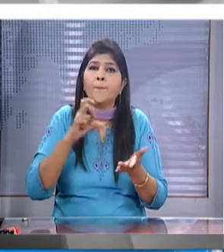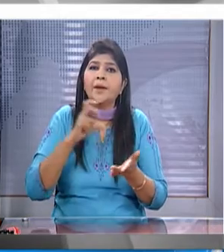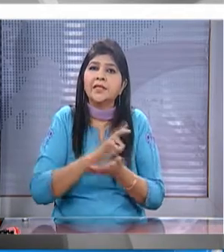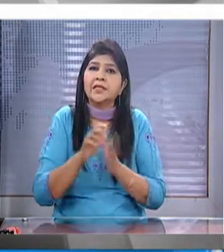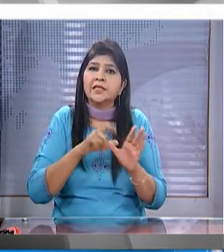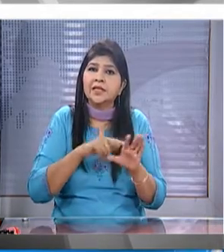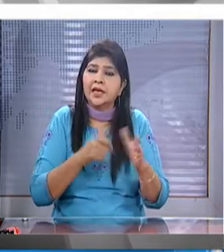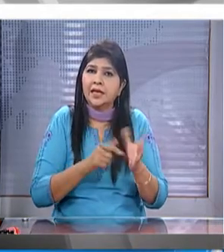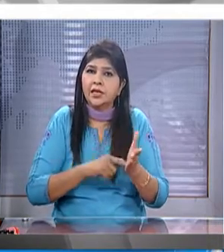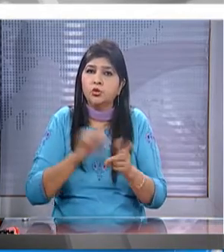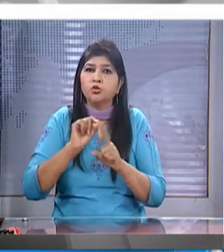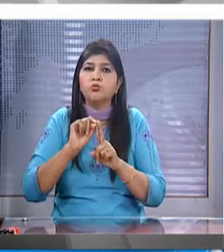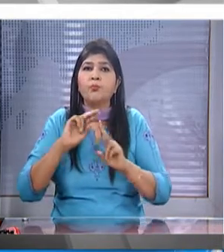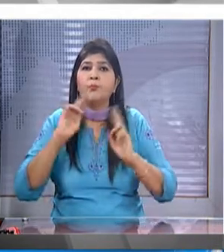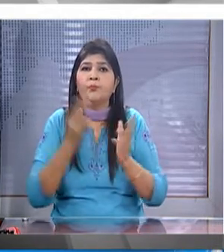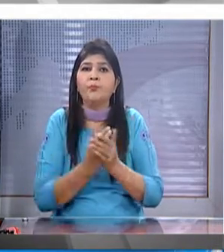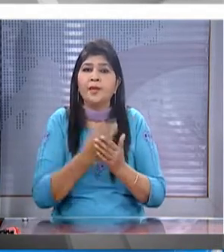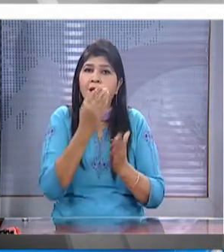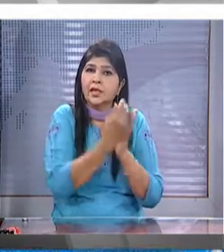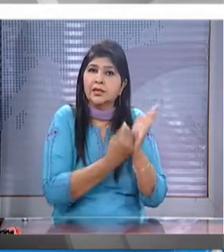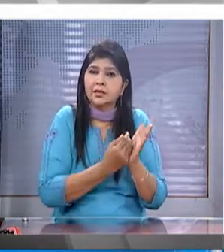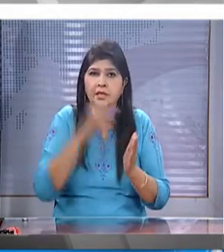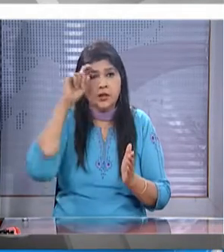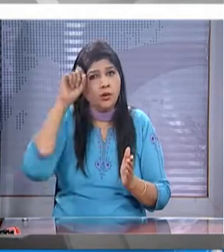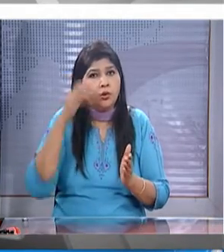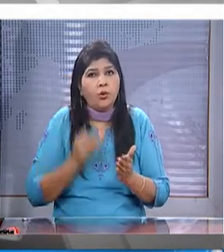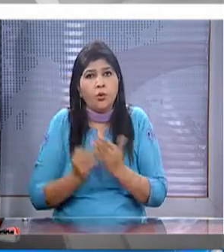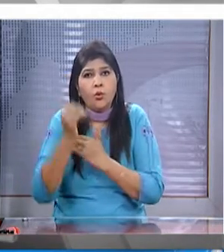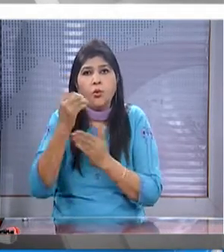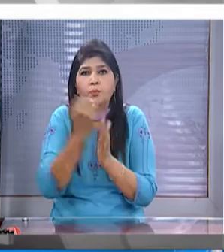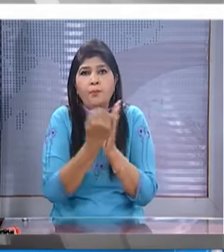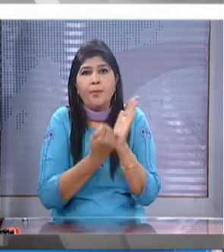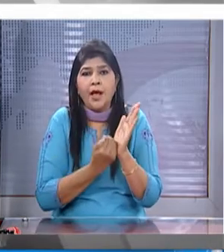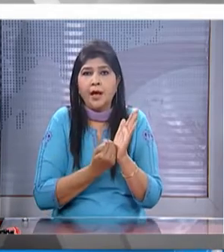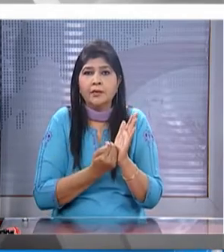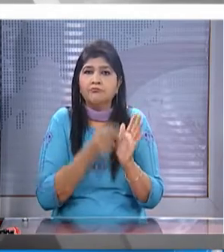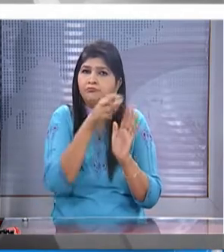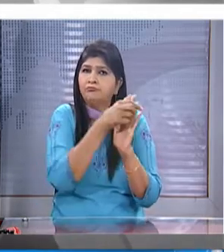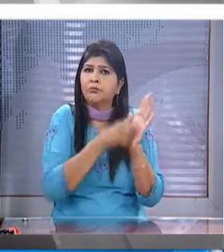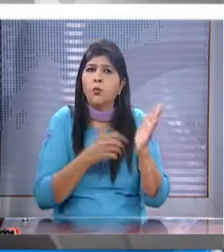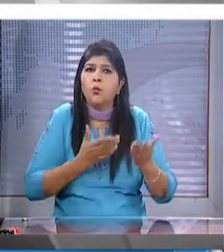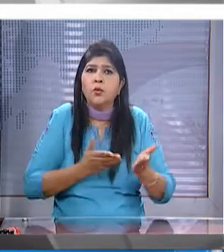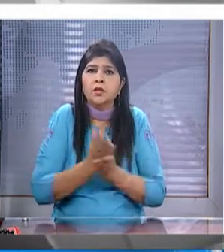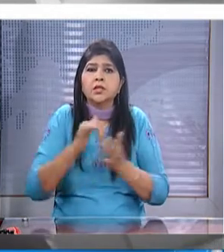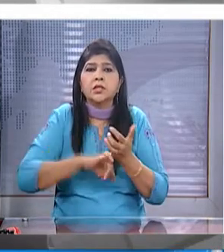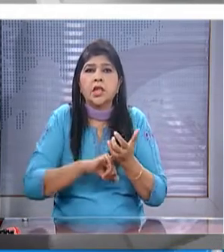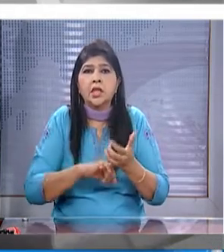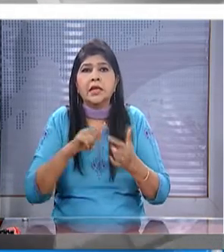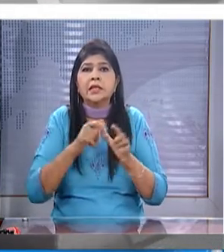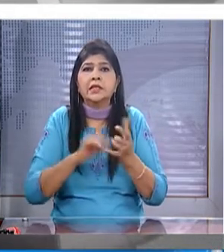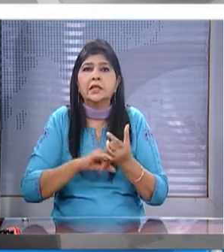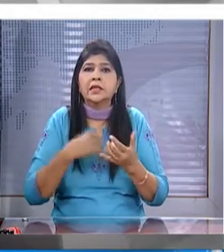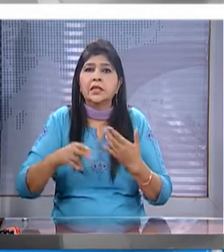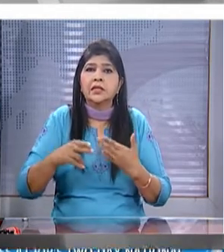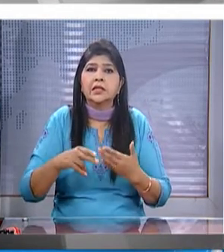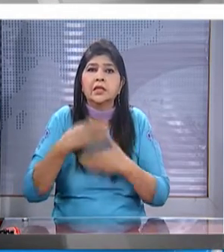laying down his ambitious growth plan for the party in south and eastern india shah rejected the